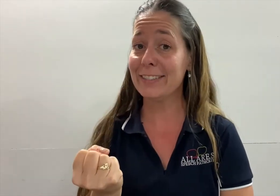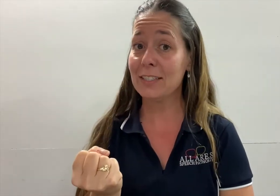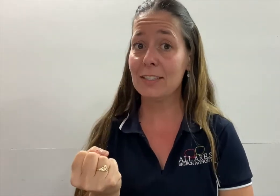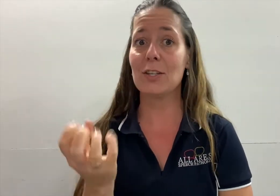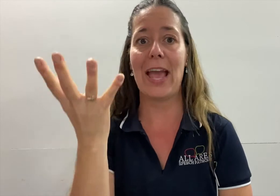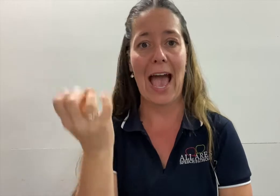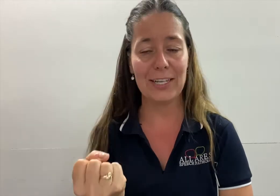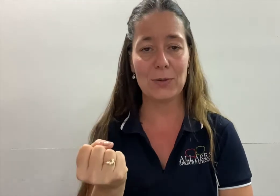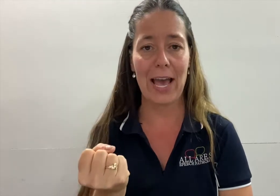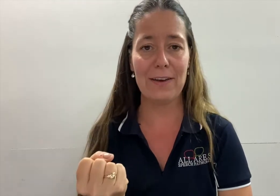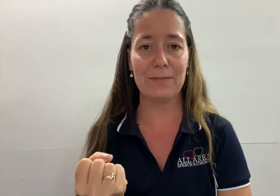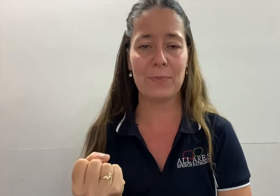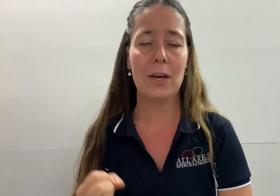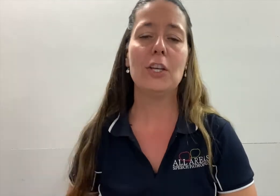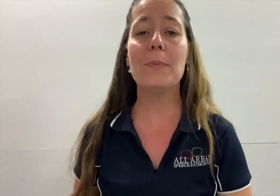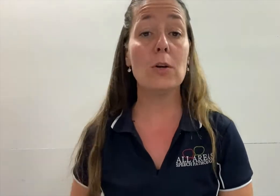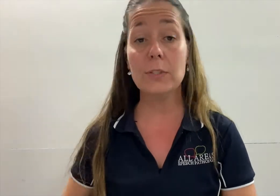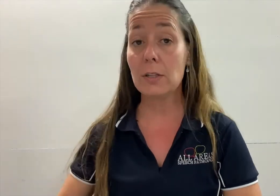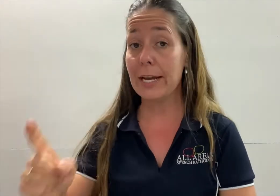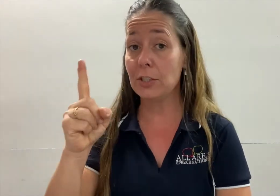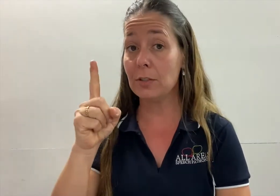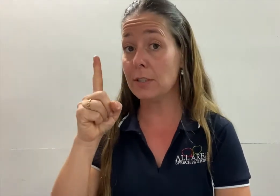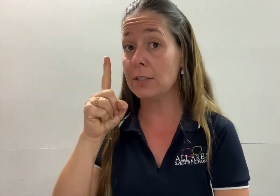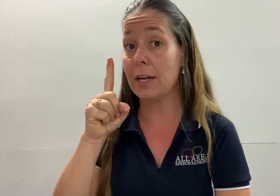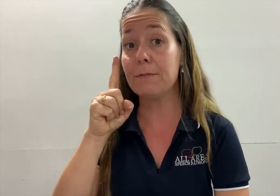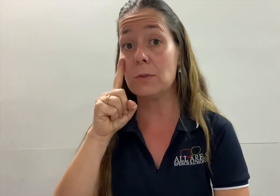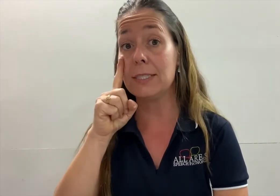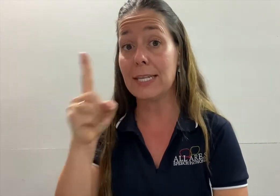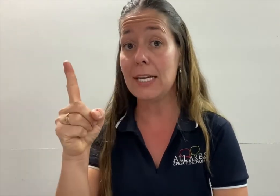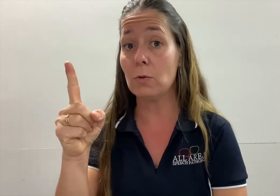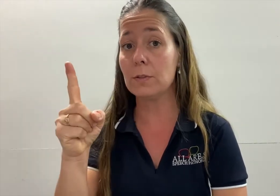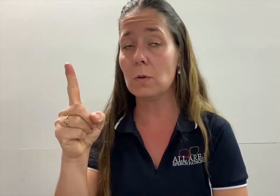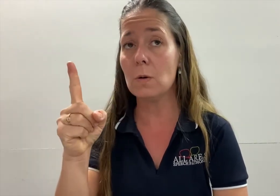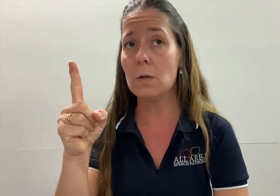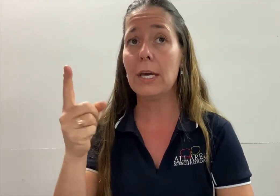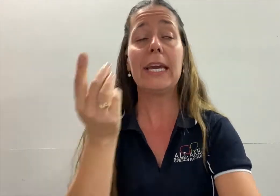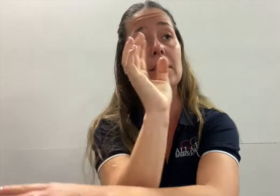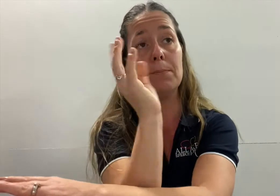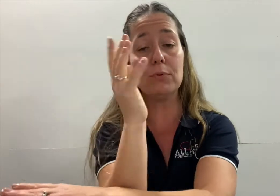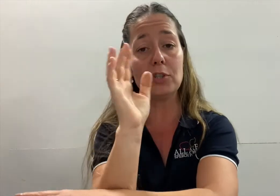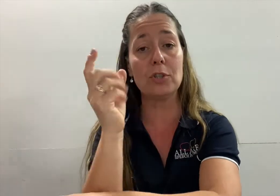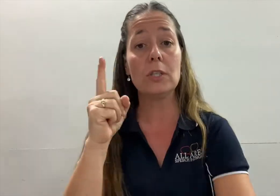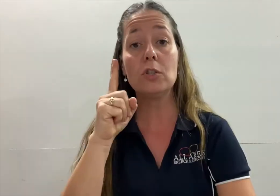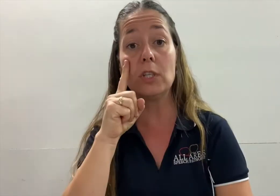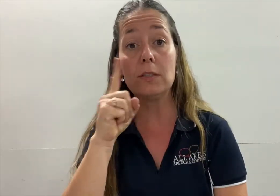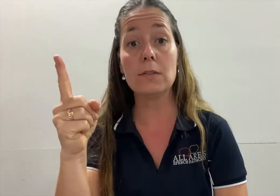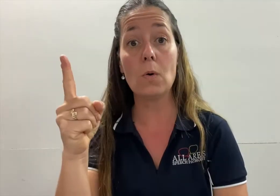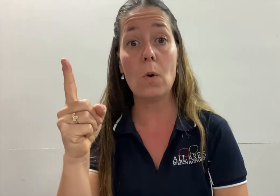so had or have. You might also like to use the sign for see or saw. In the bush she saw